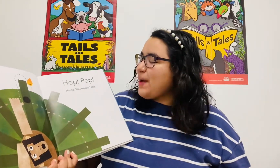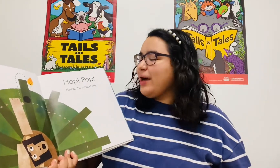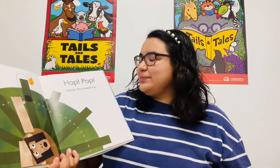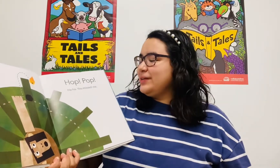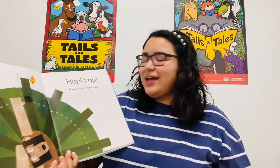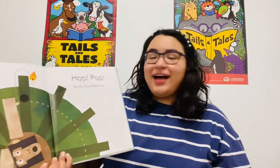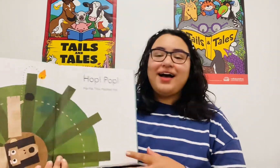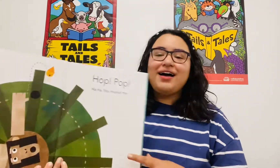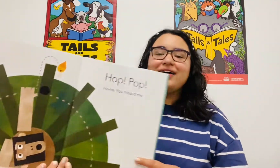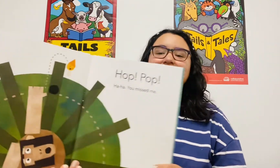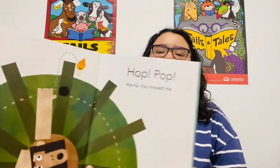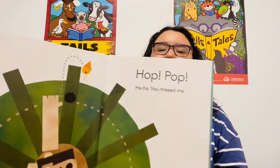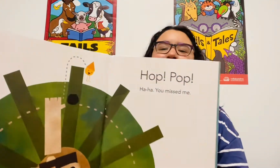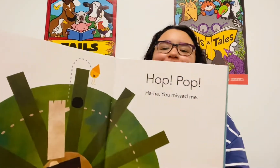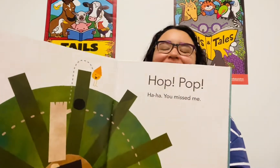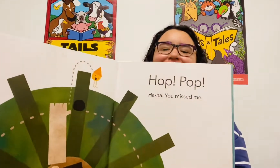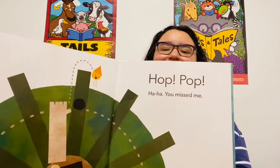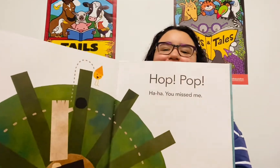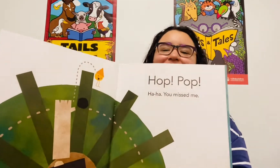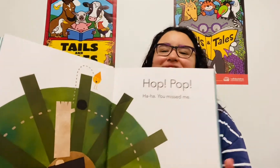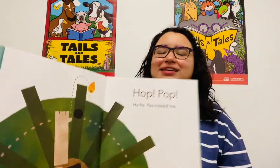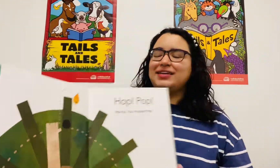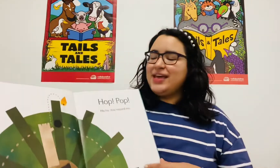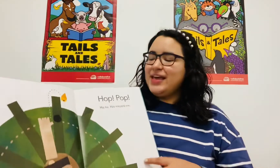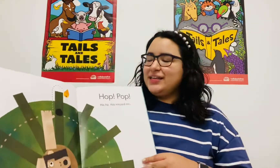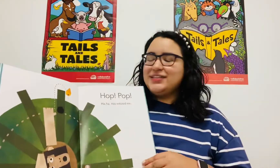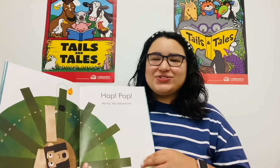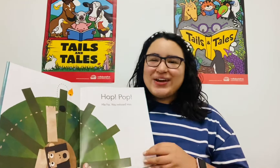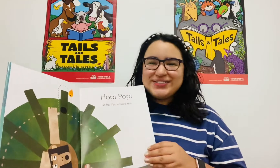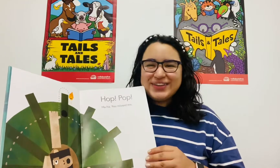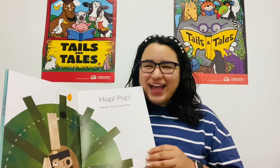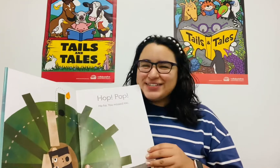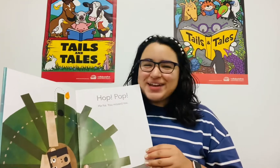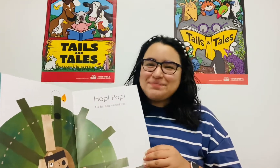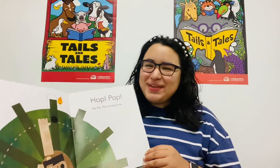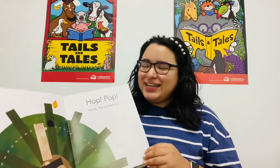pop. Ha ha! You missed me. He's trying to catch a minute.